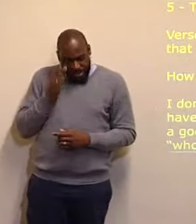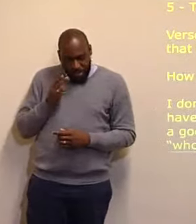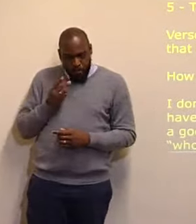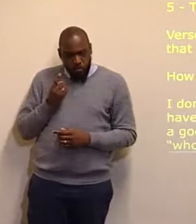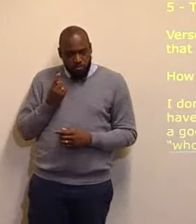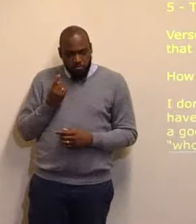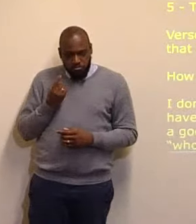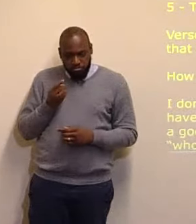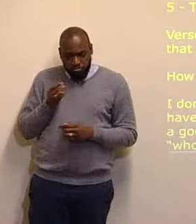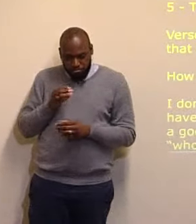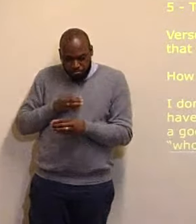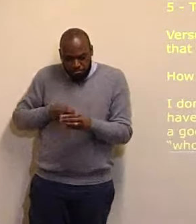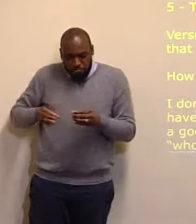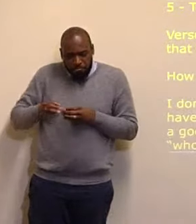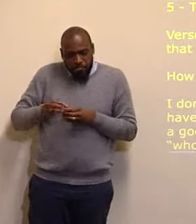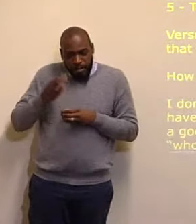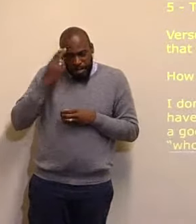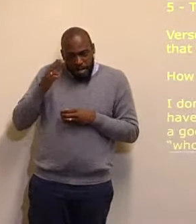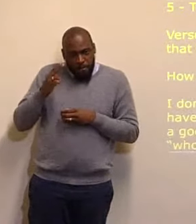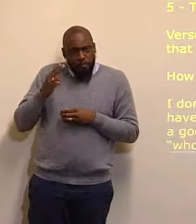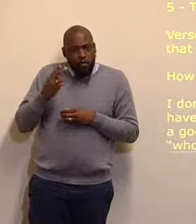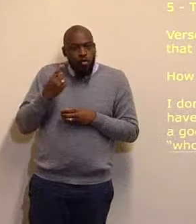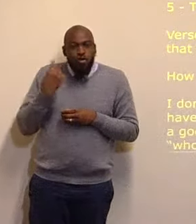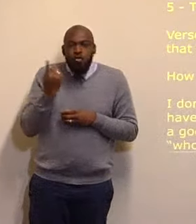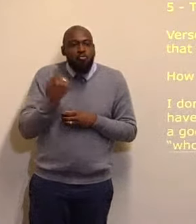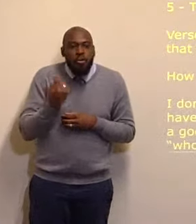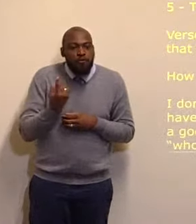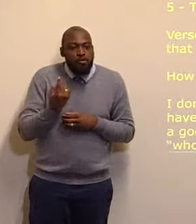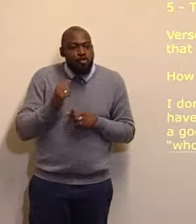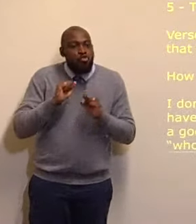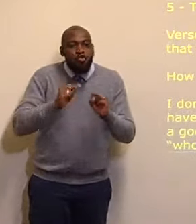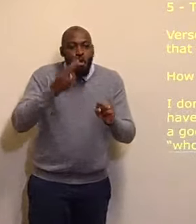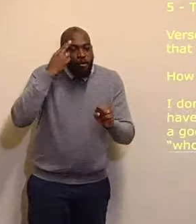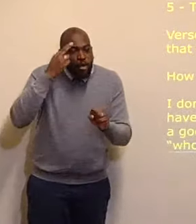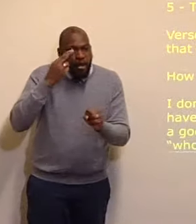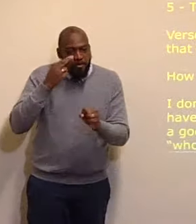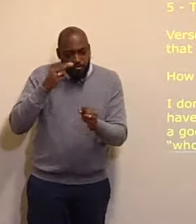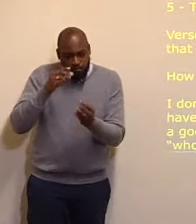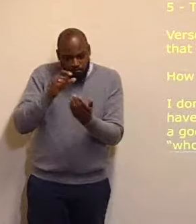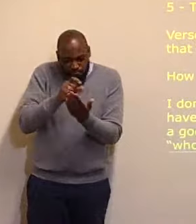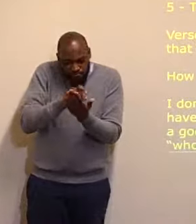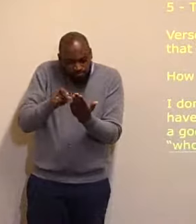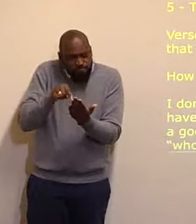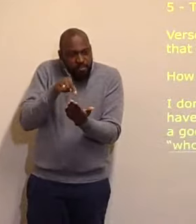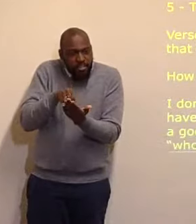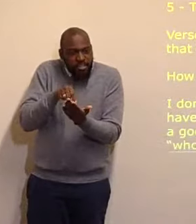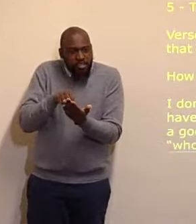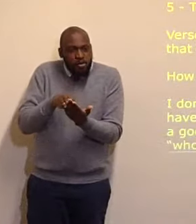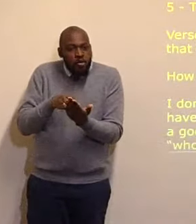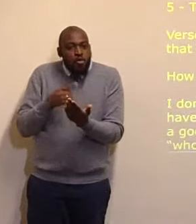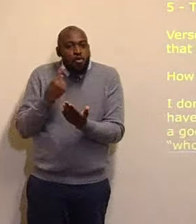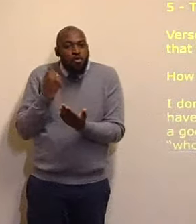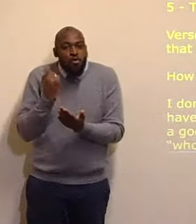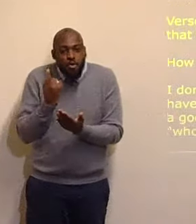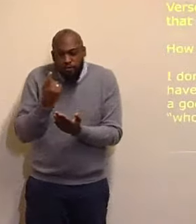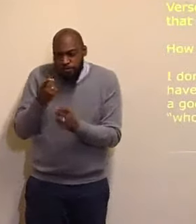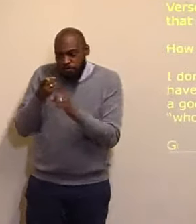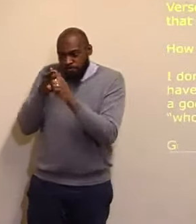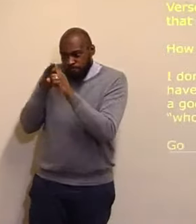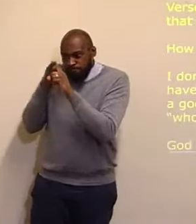condition, you are a whosoever, God will hear, every sinner, that calls upon the name, of the Lord Jesus Christ, you see,